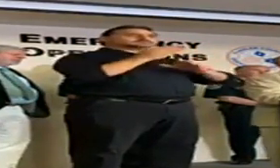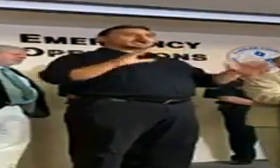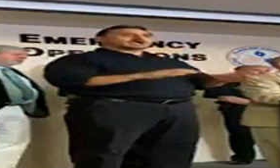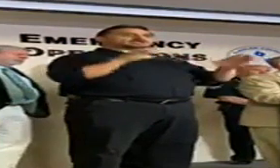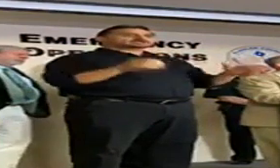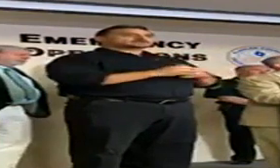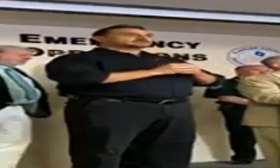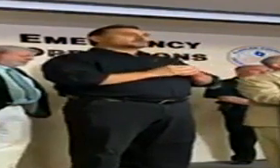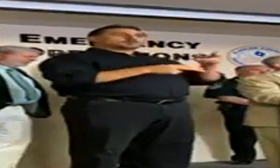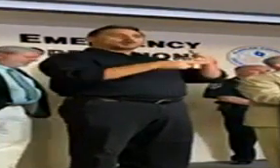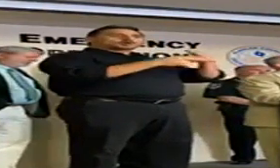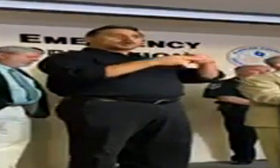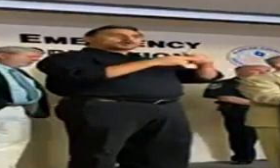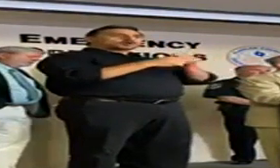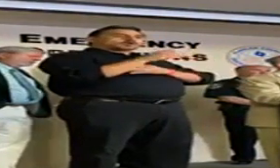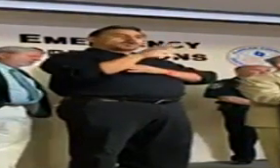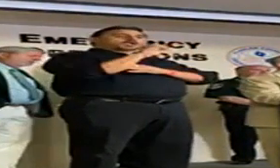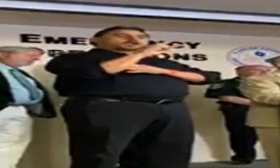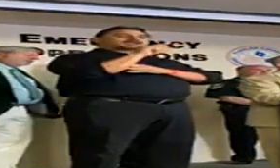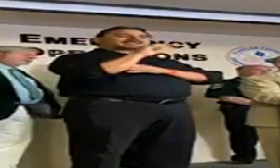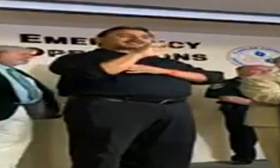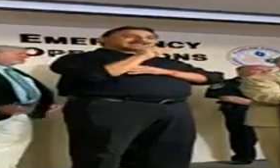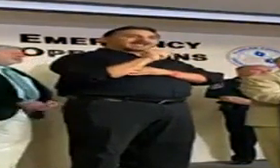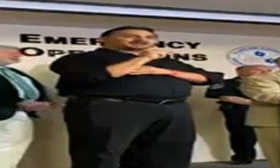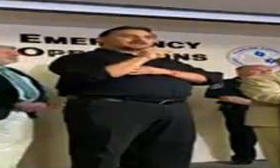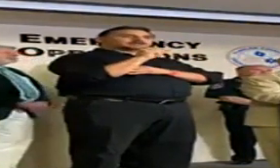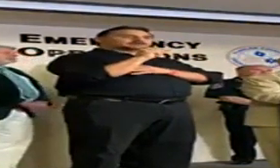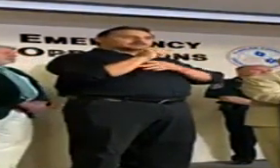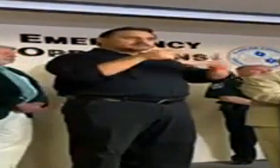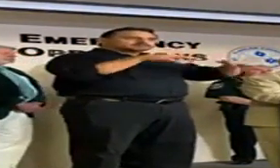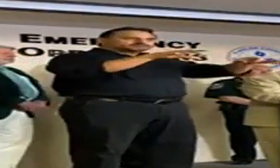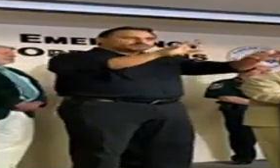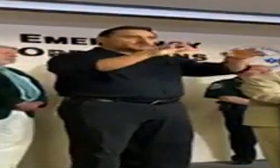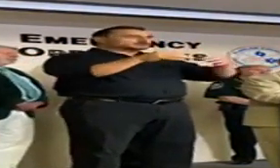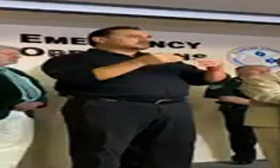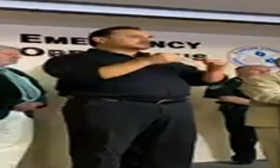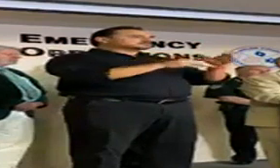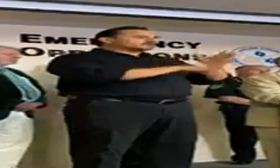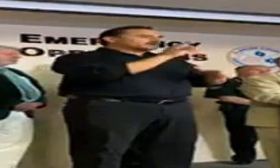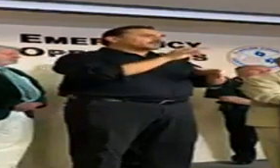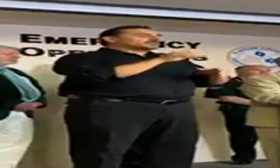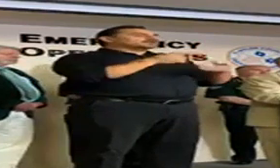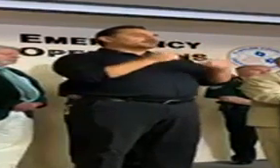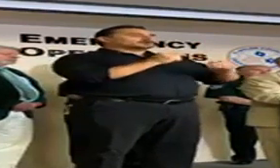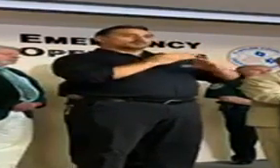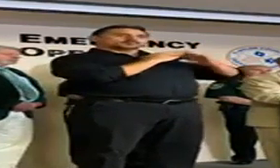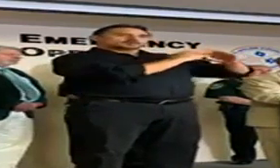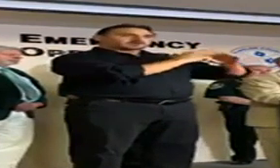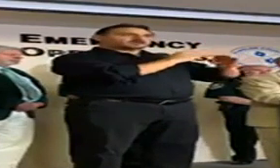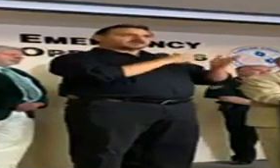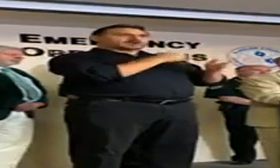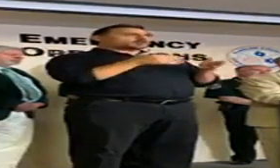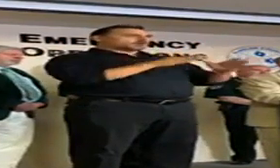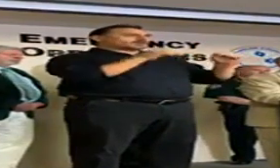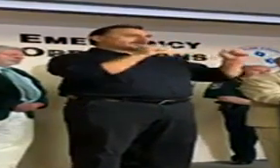concept, what we call contact tracing. This is the other way that we're going to stem the spread and transmission